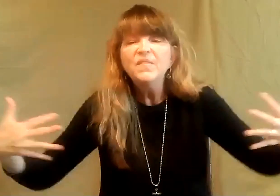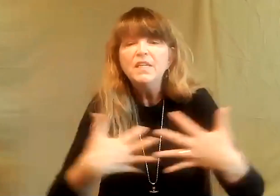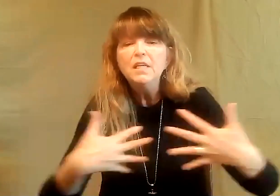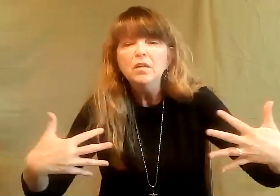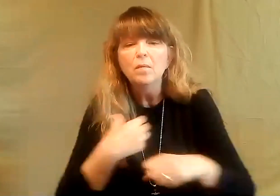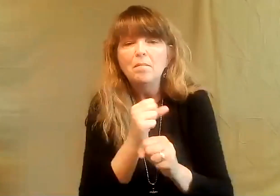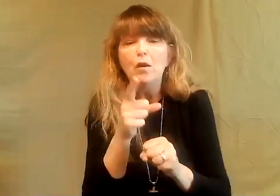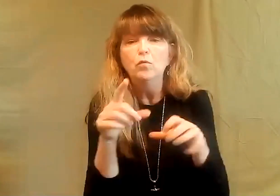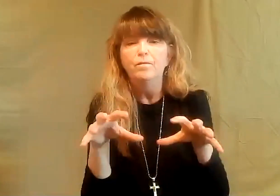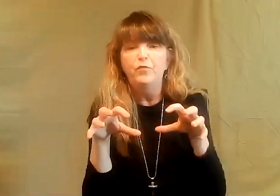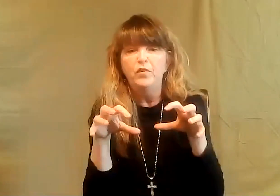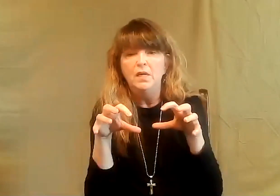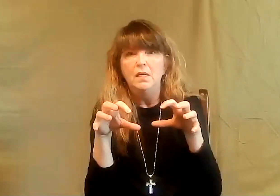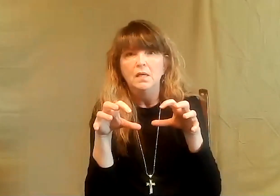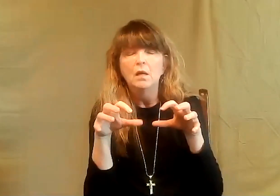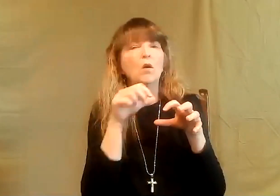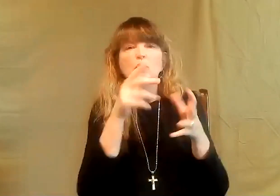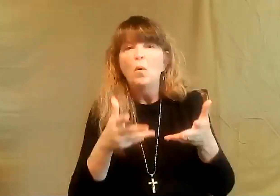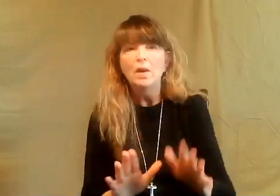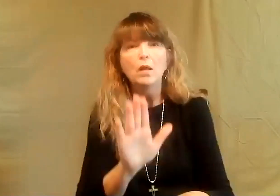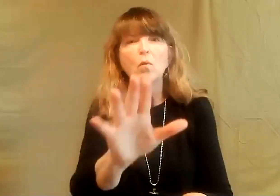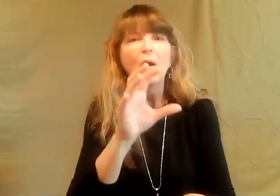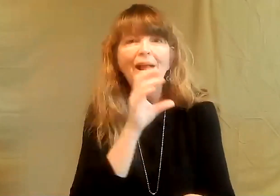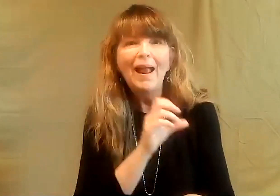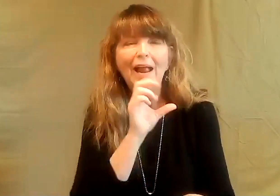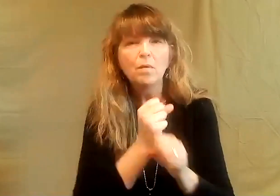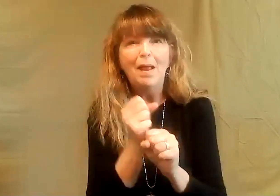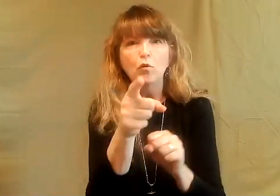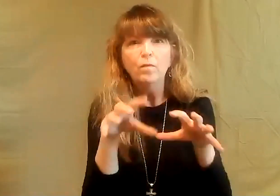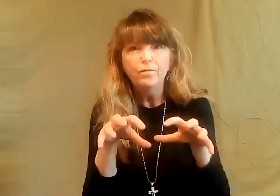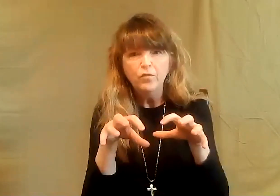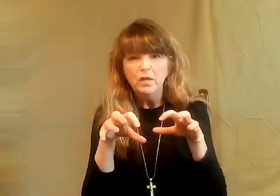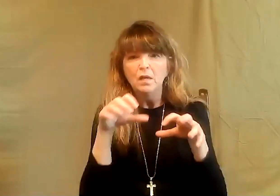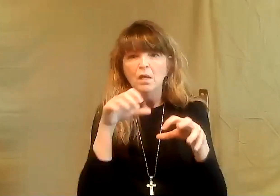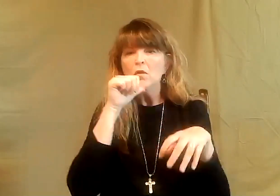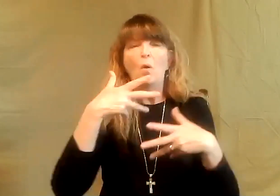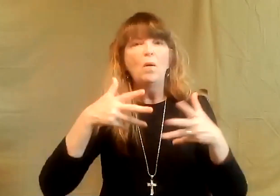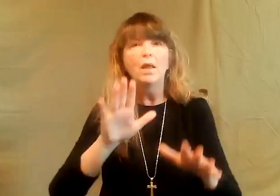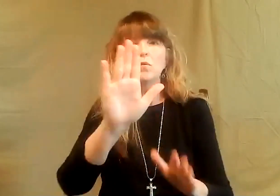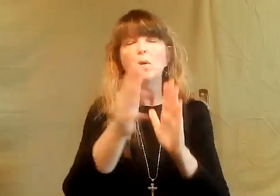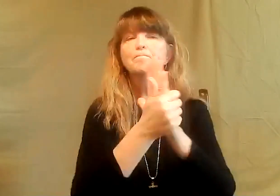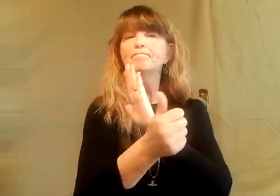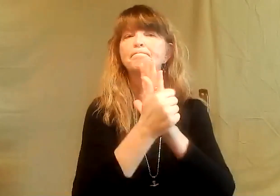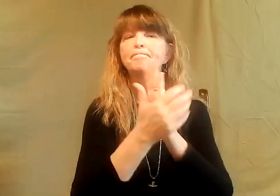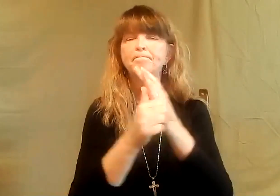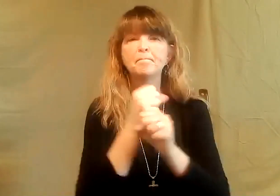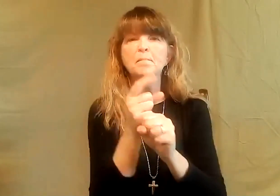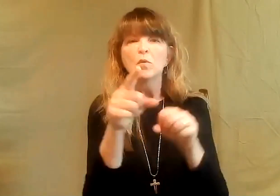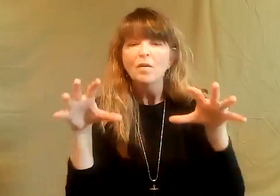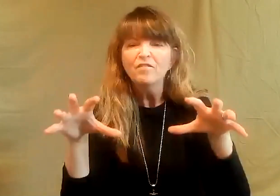Don't let your fear incapacitate you. Don't let your age incapacitate you. Don't let